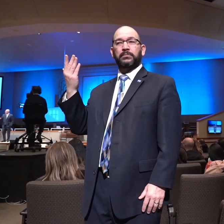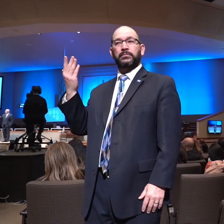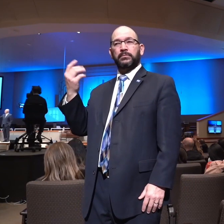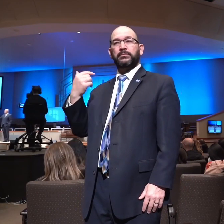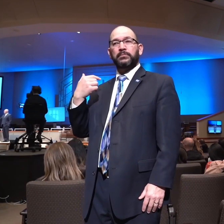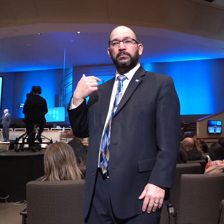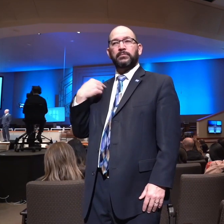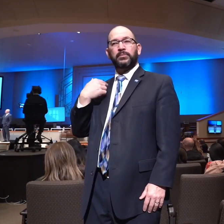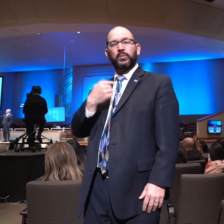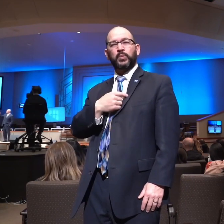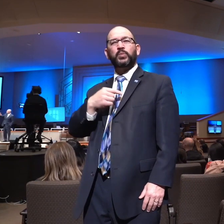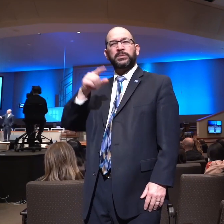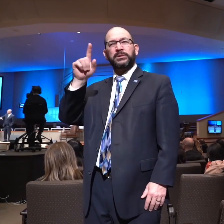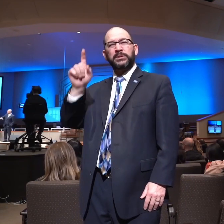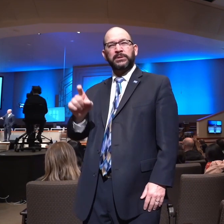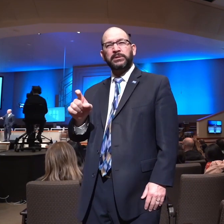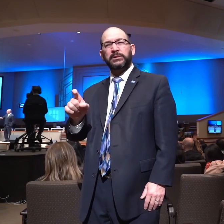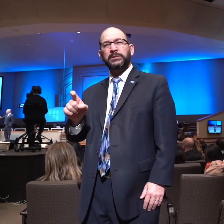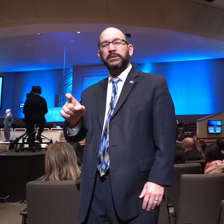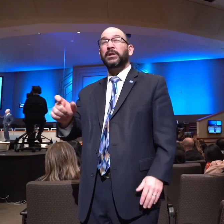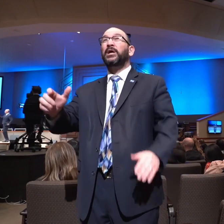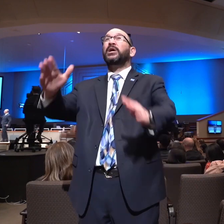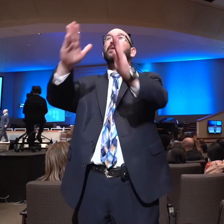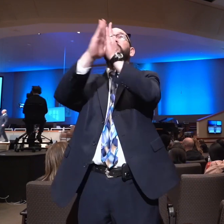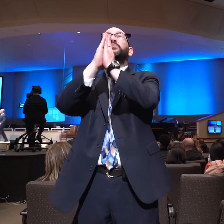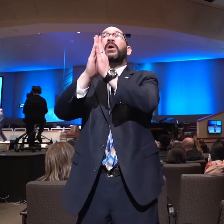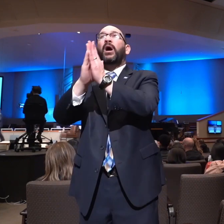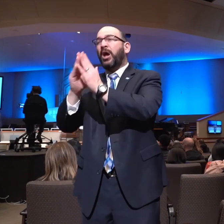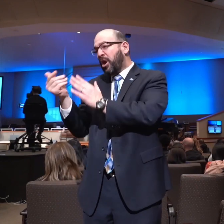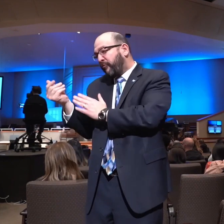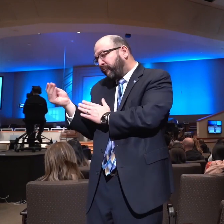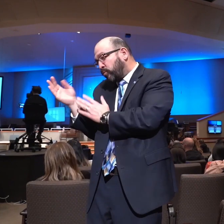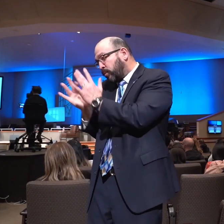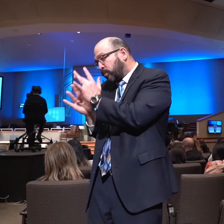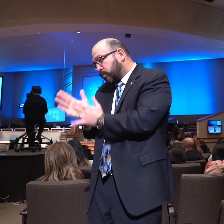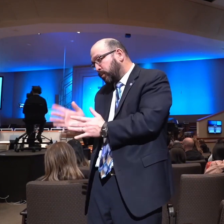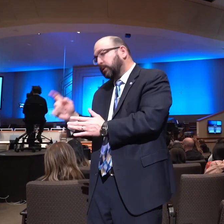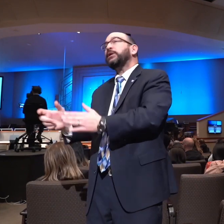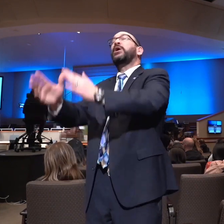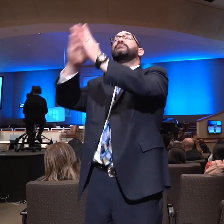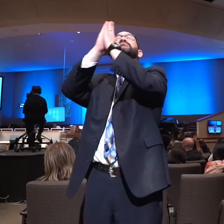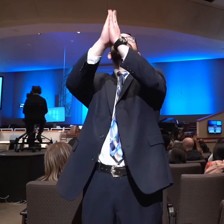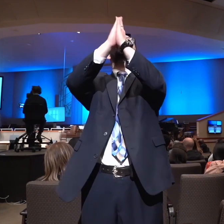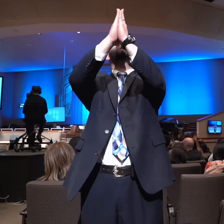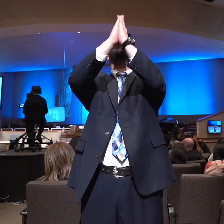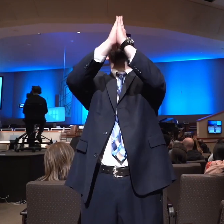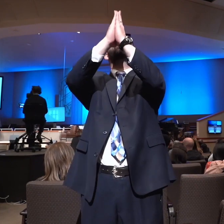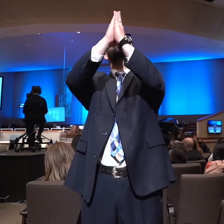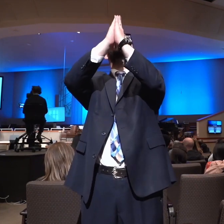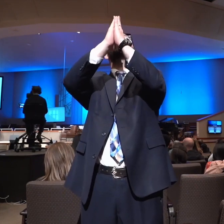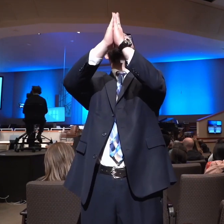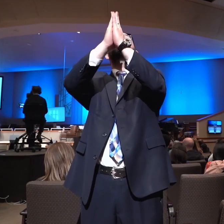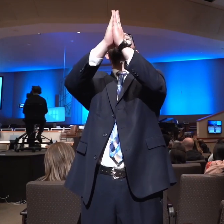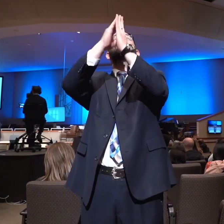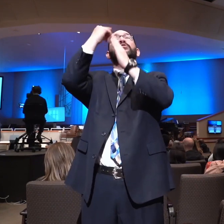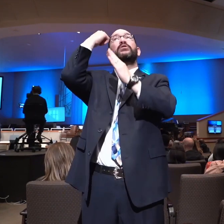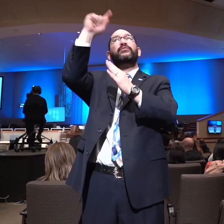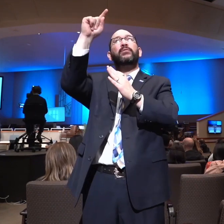it's not about having a majority of Christians. It's about having praying Christians. It's about having people that pray for godliness and for